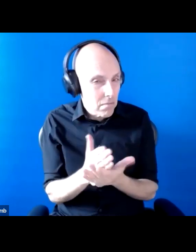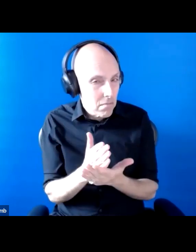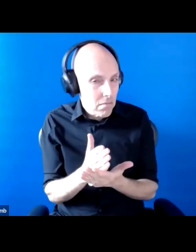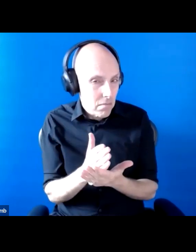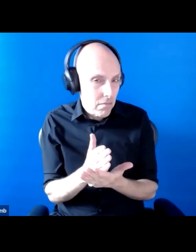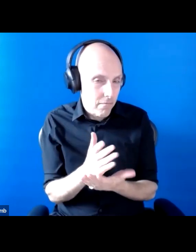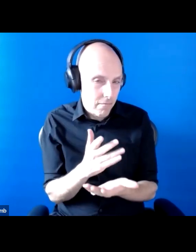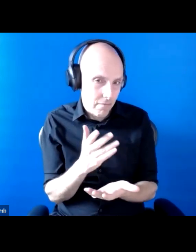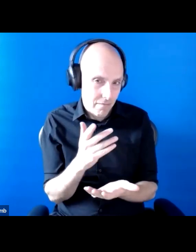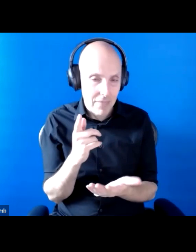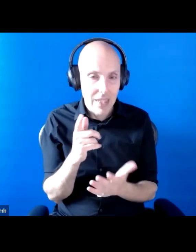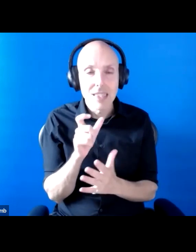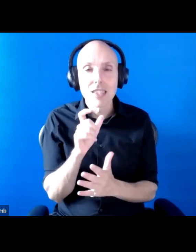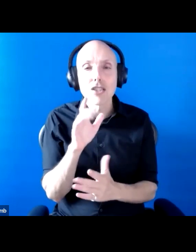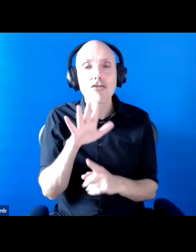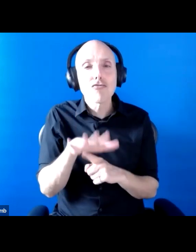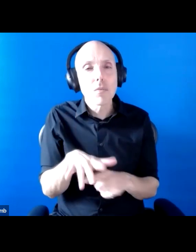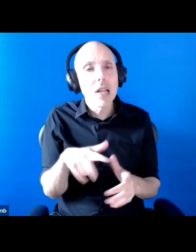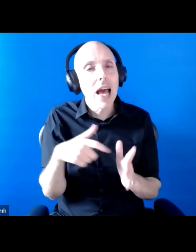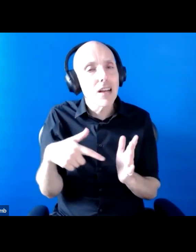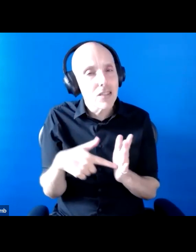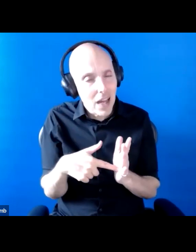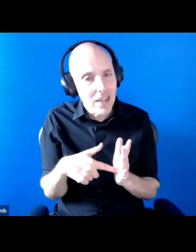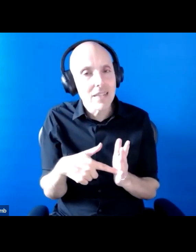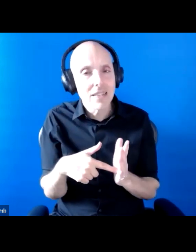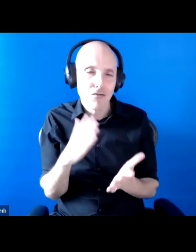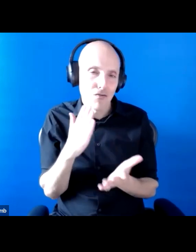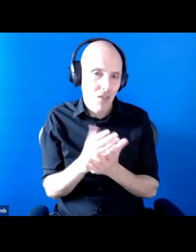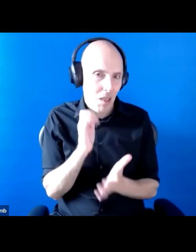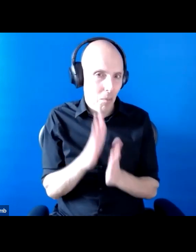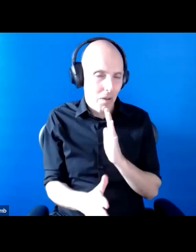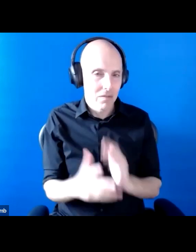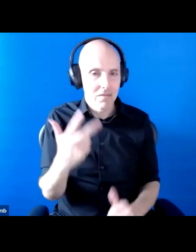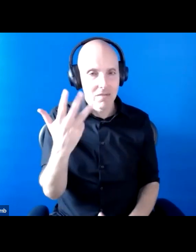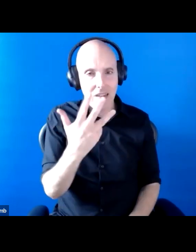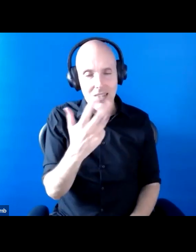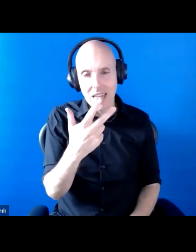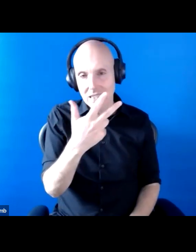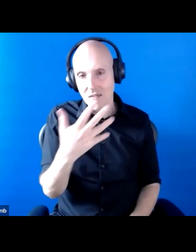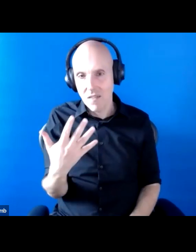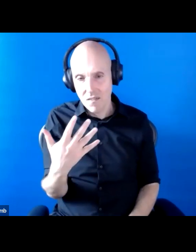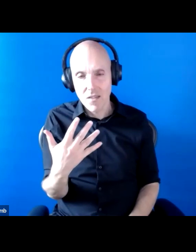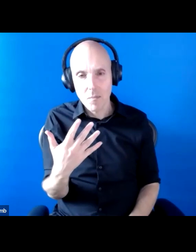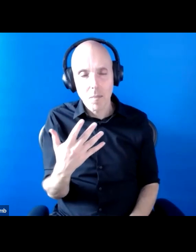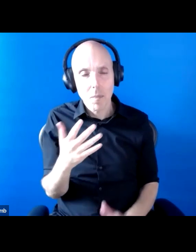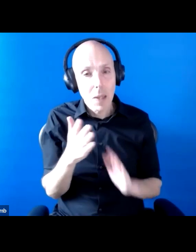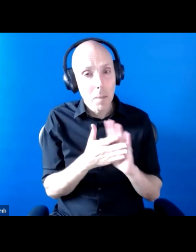Act was passed in 1995. So we've had disability discrimination legislation in this country for 25